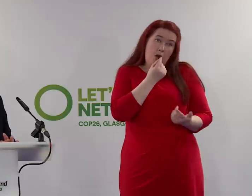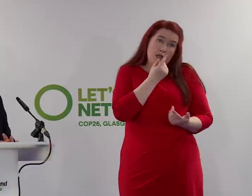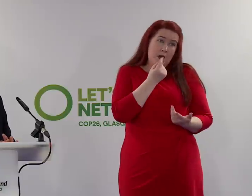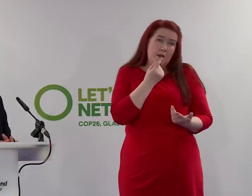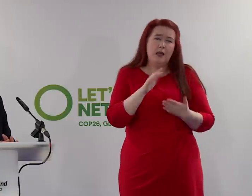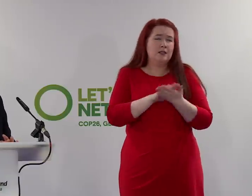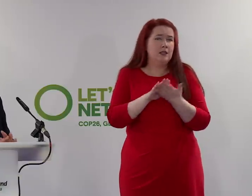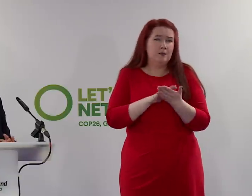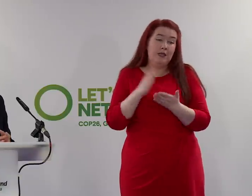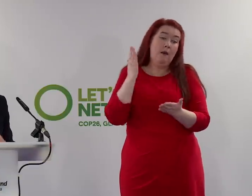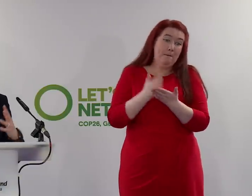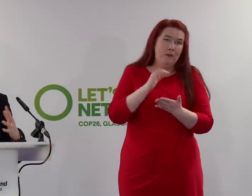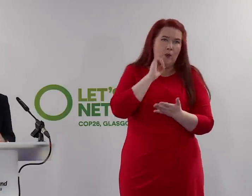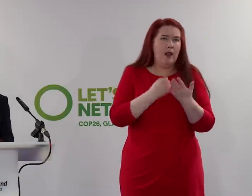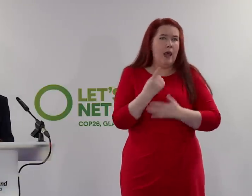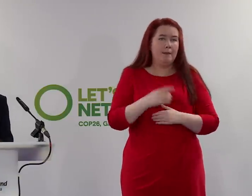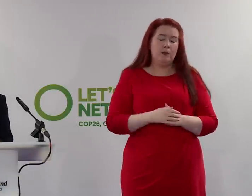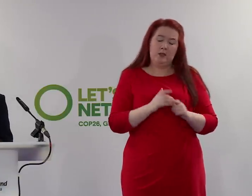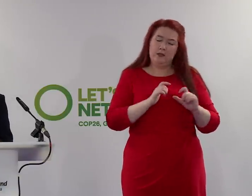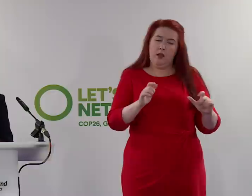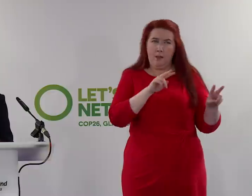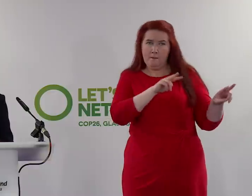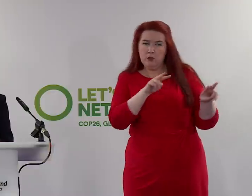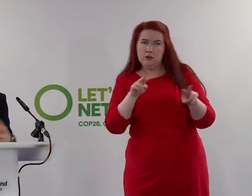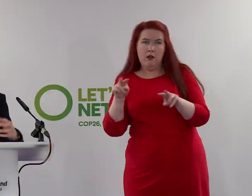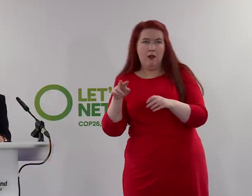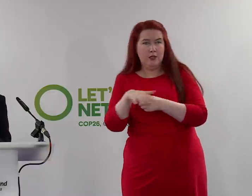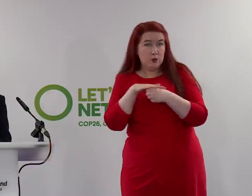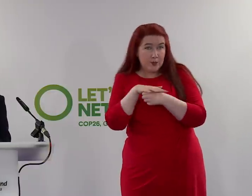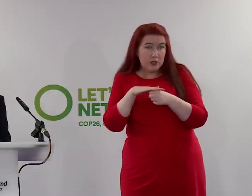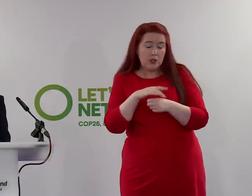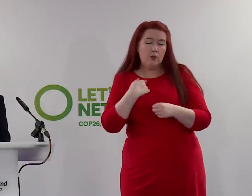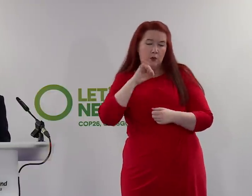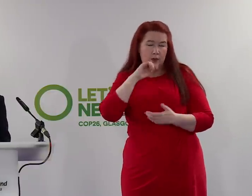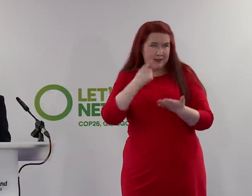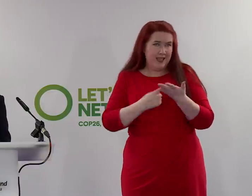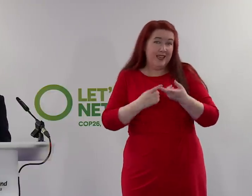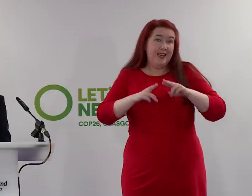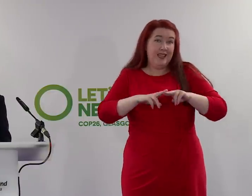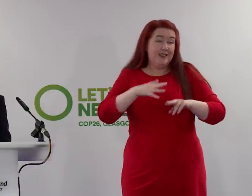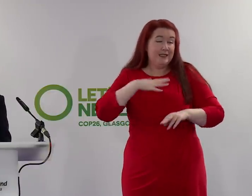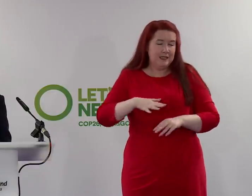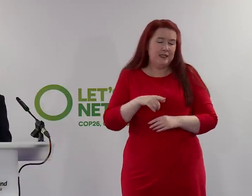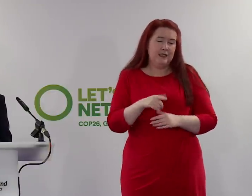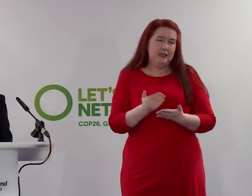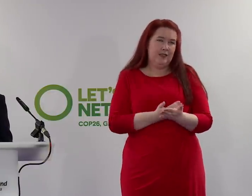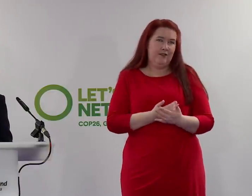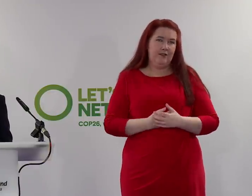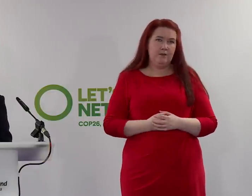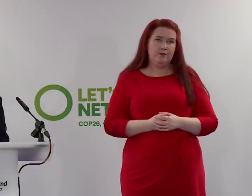mean we're ruling these things in either. We monitor the situation and take decisions that we think are required to keep the country safe.